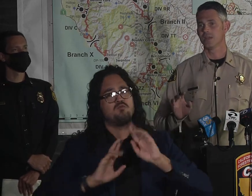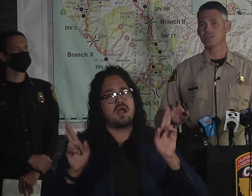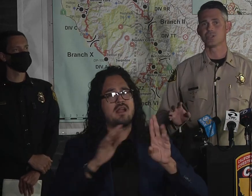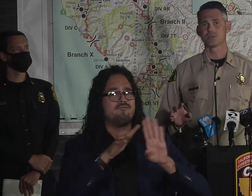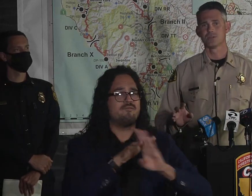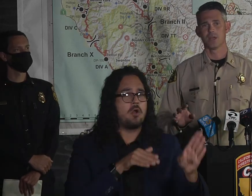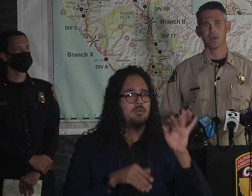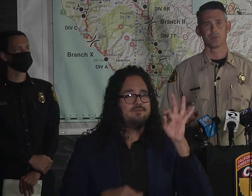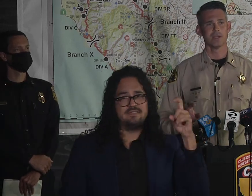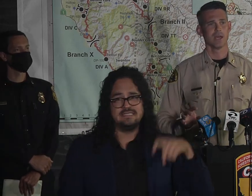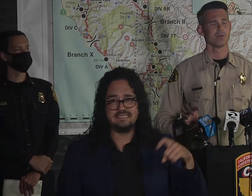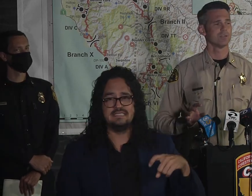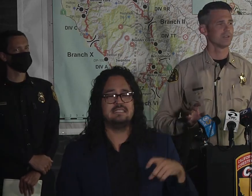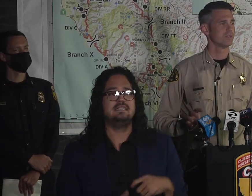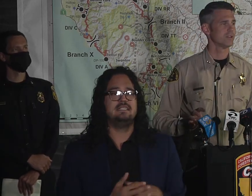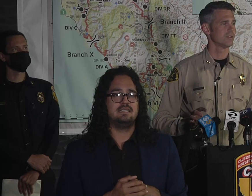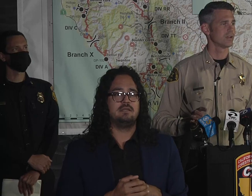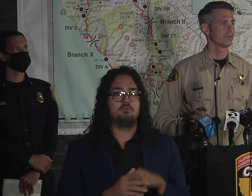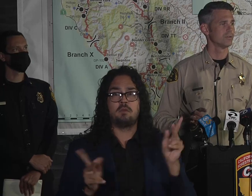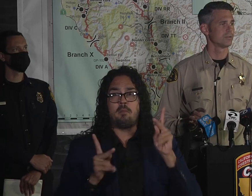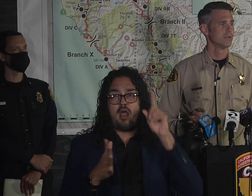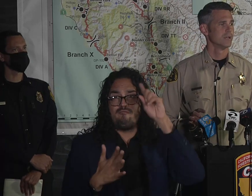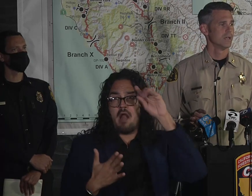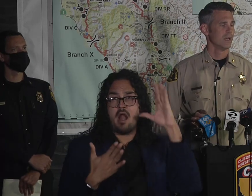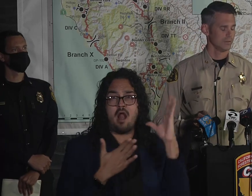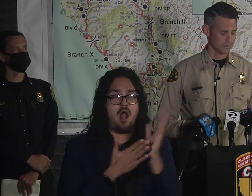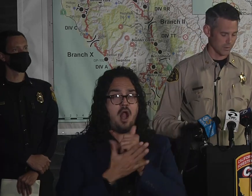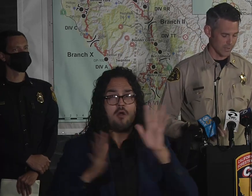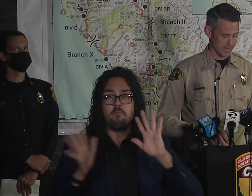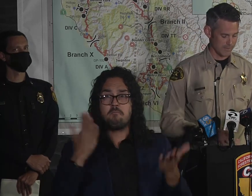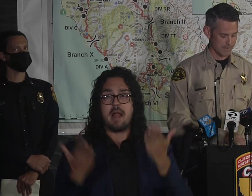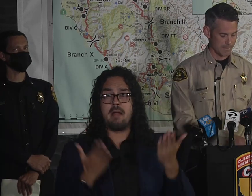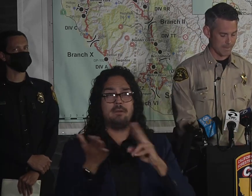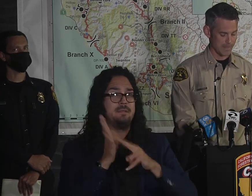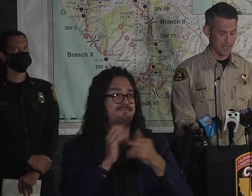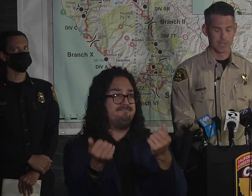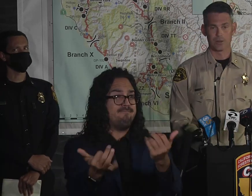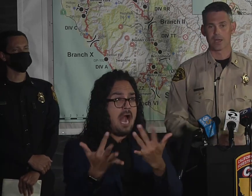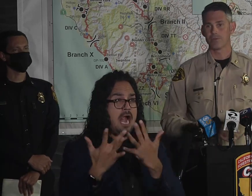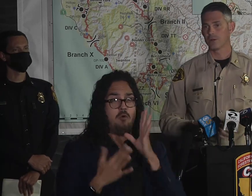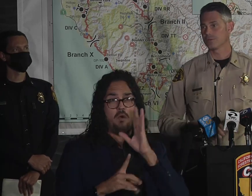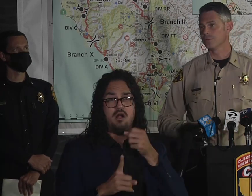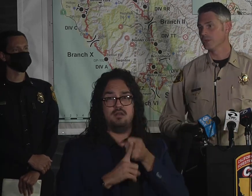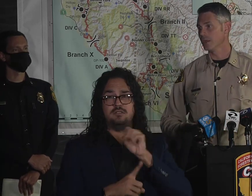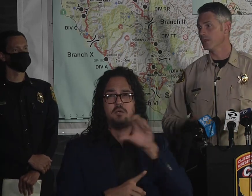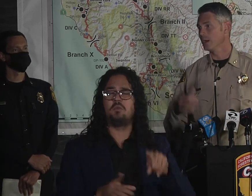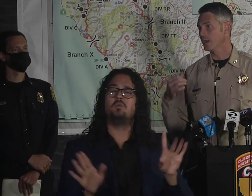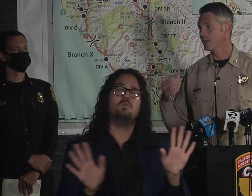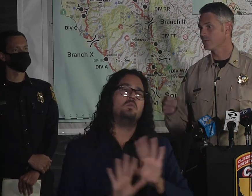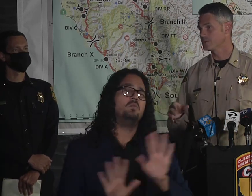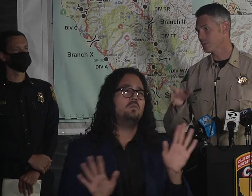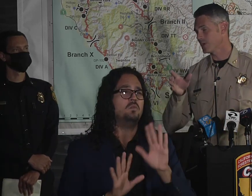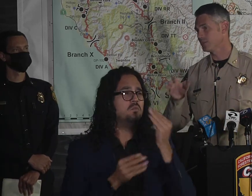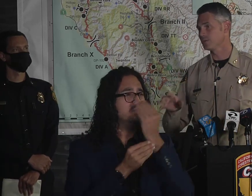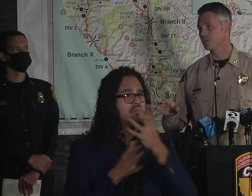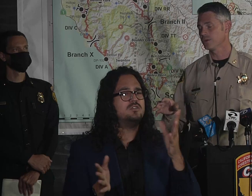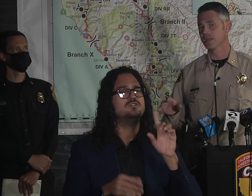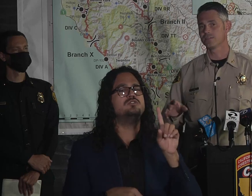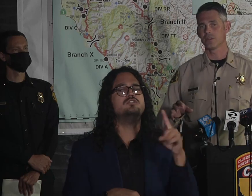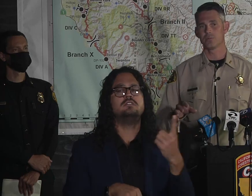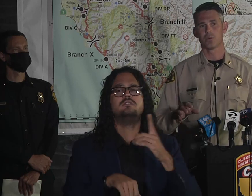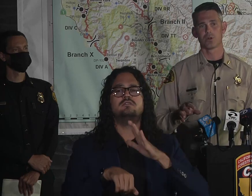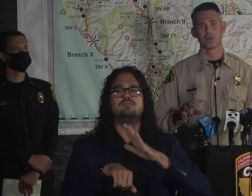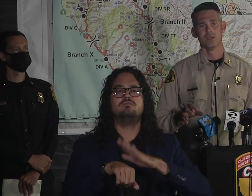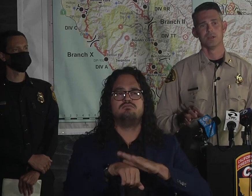danger right now to the city of Santa Cruz, and so, you know, CAL FIRE's done a great job of kind of